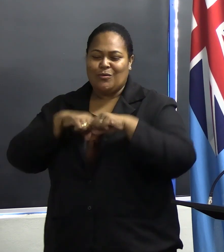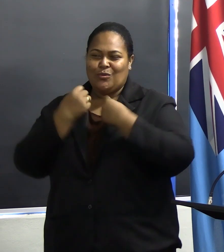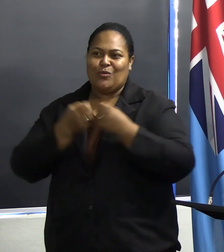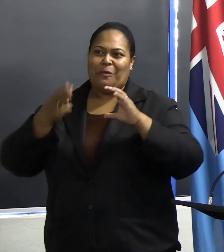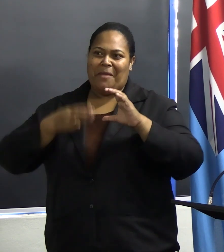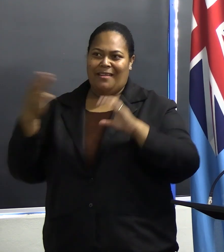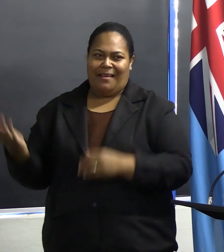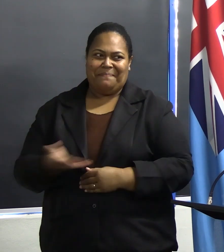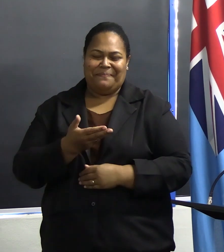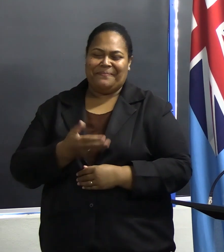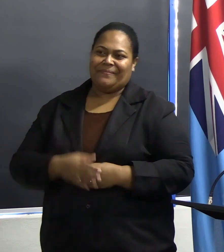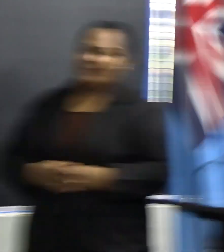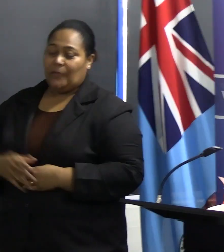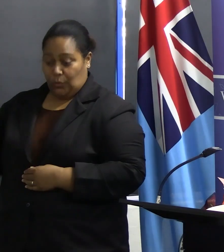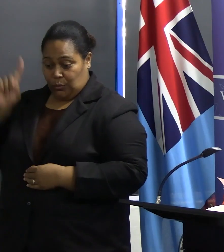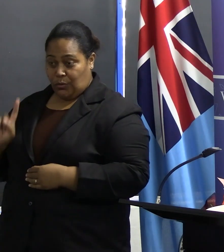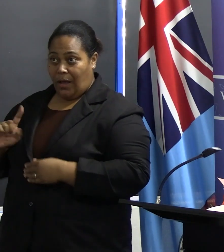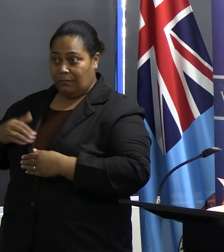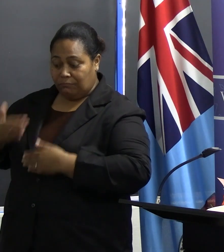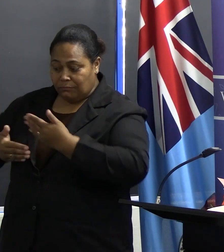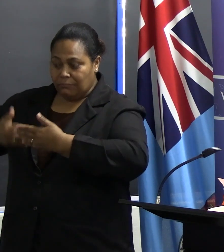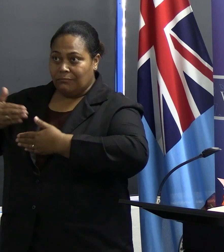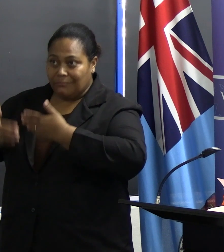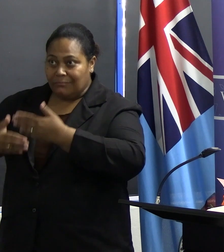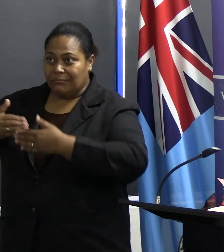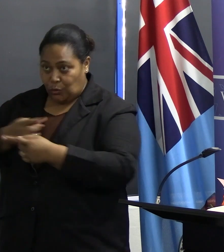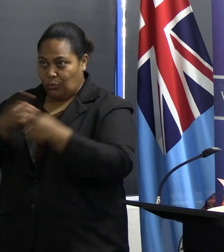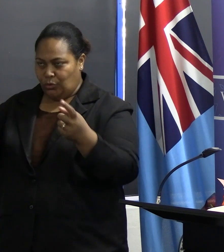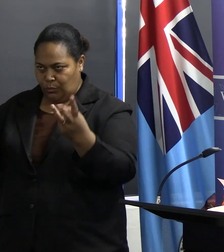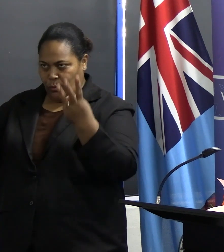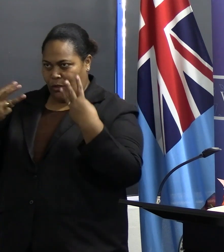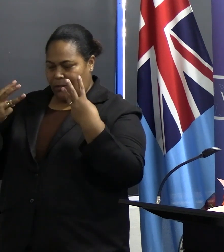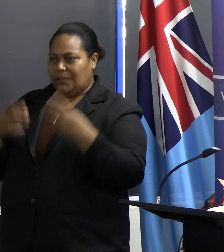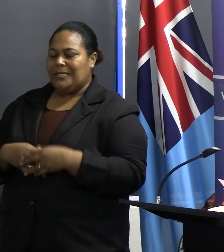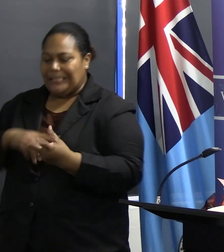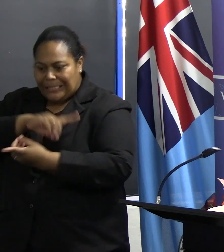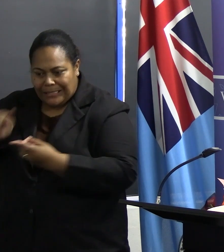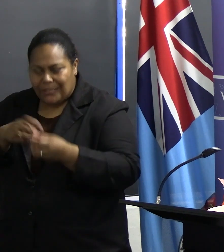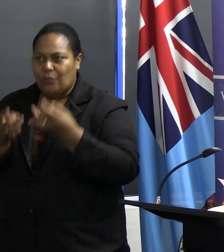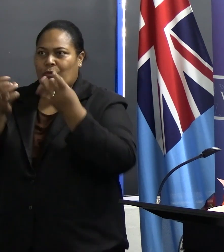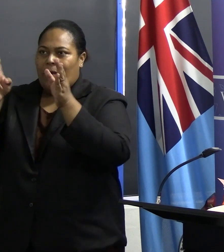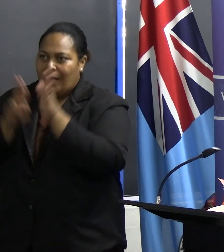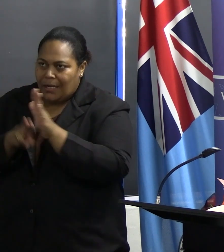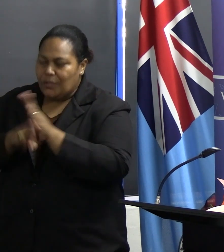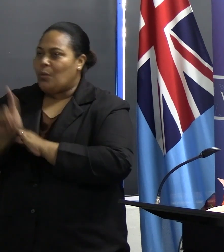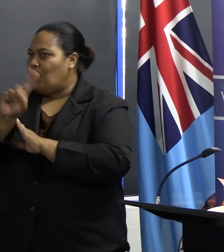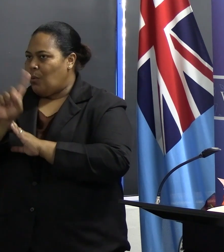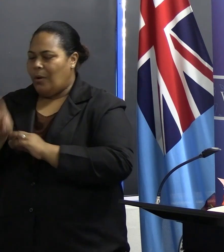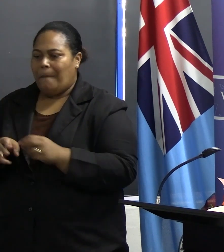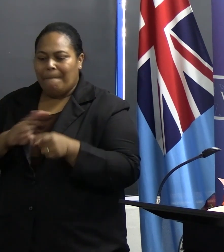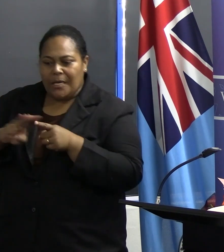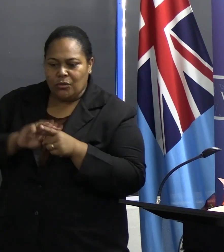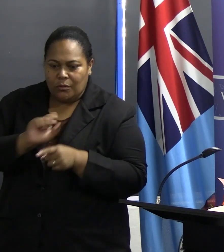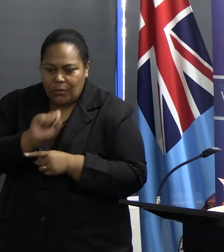From today onwards, you will get to witness disaster preparedness messages running through